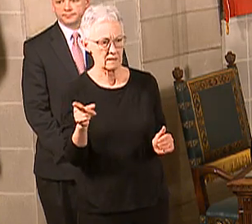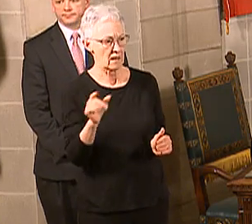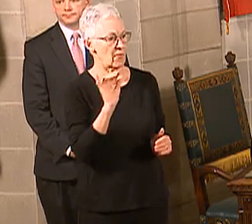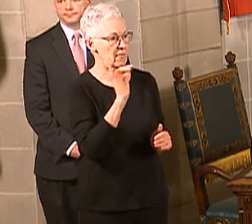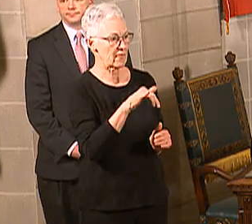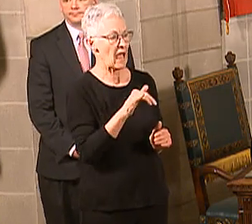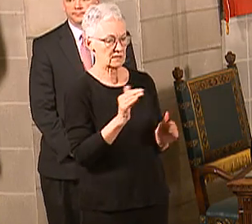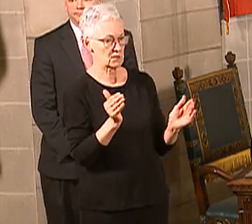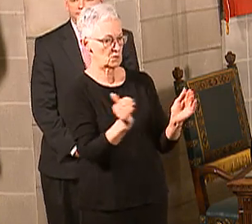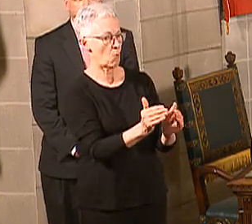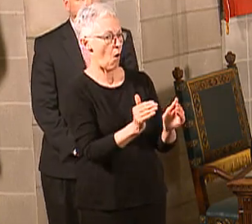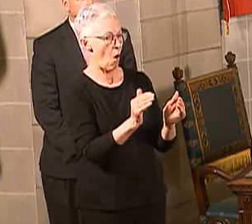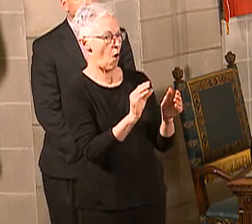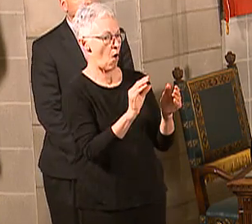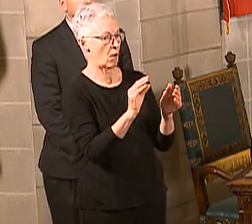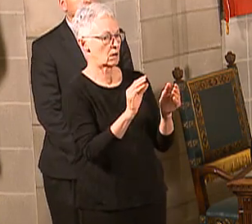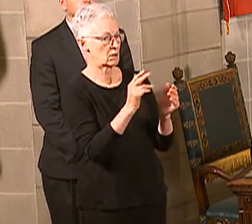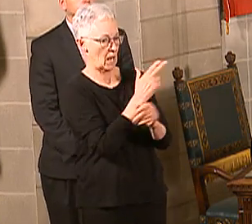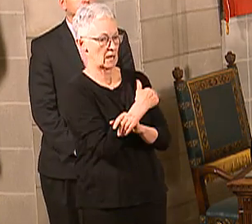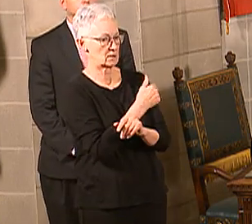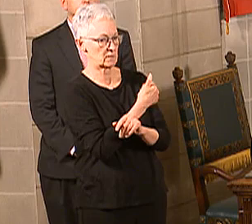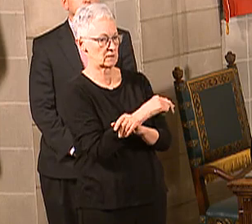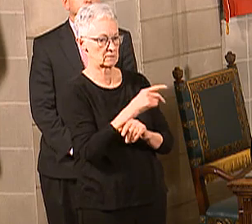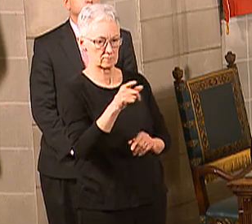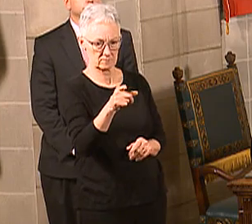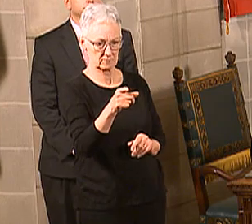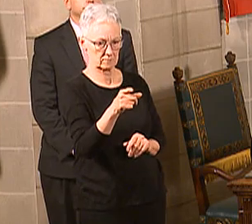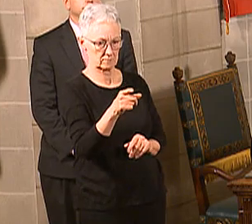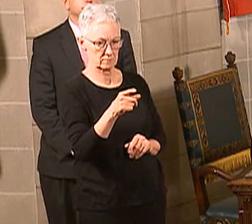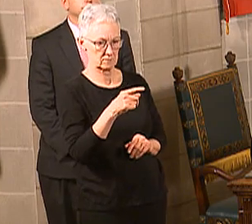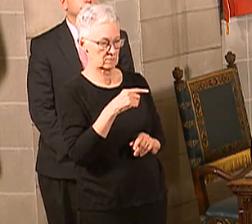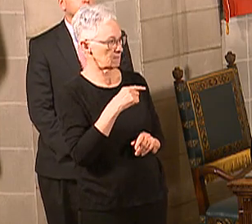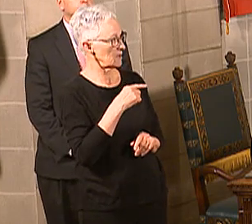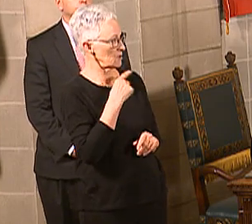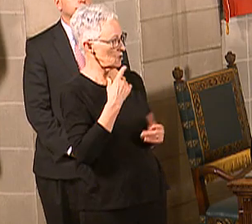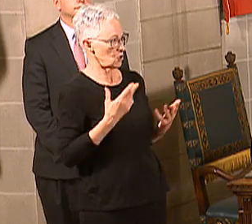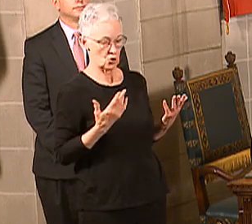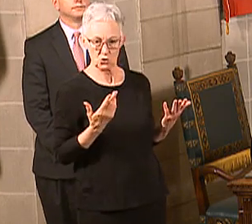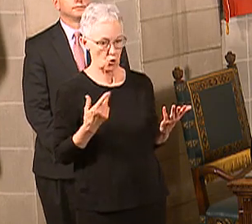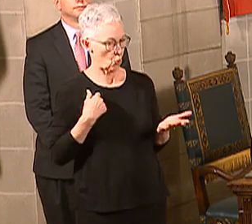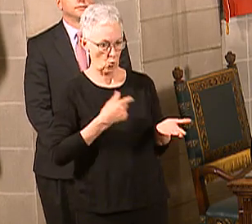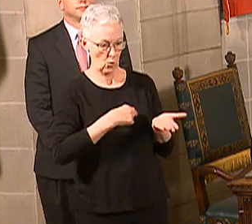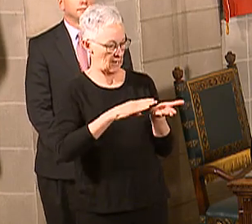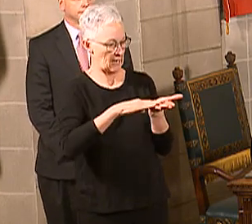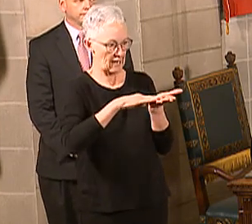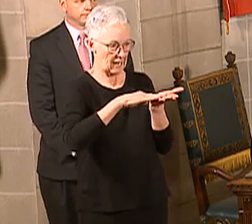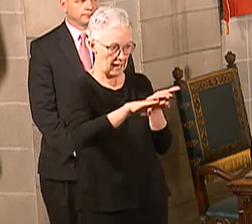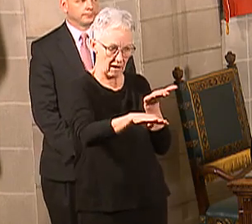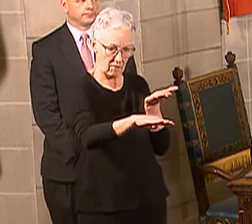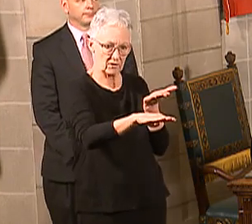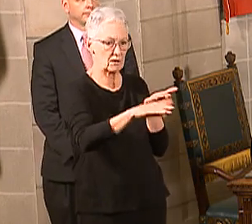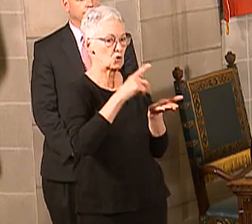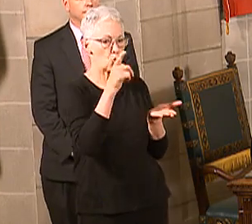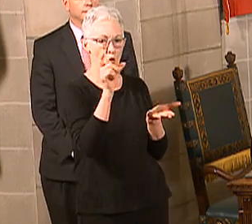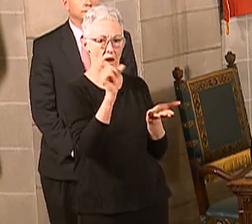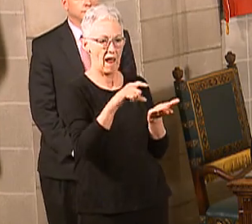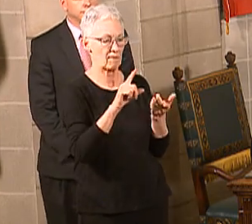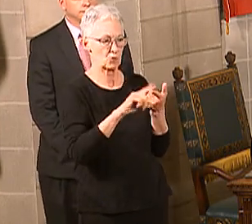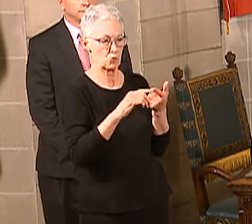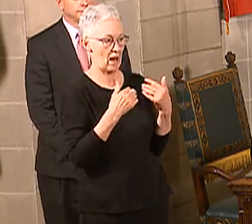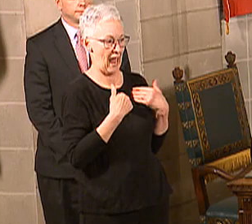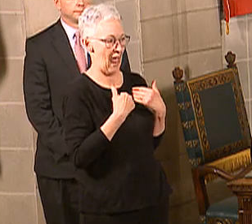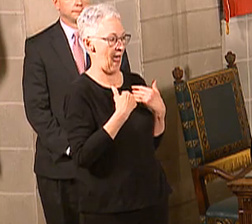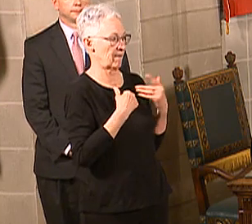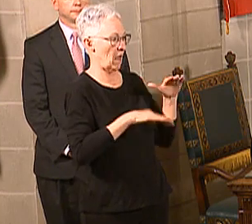that's exactly right. yeah. Is there any limit now? So, no. We're just waiving the limits to be able to, and obviously, they still have to have the space.